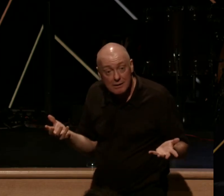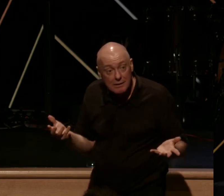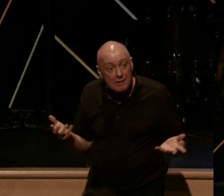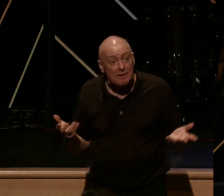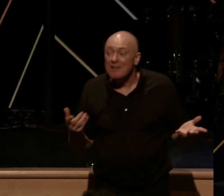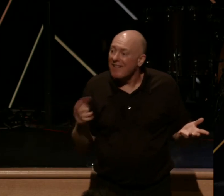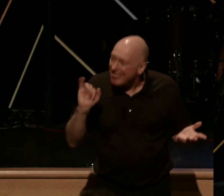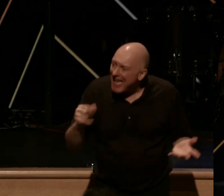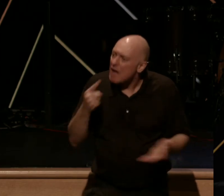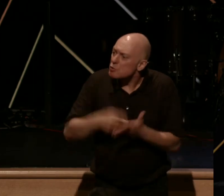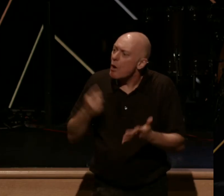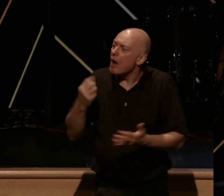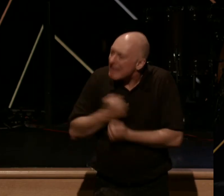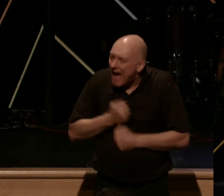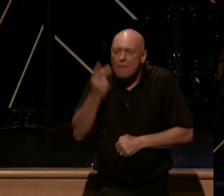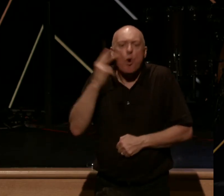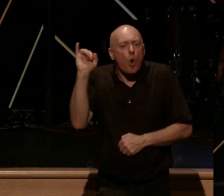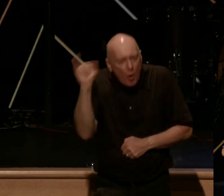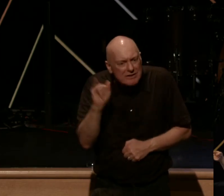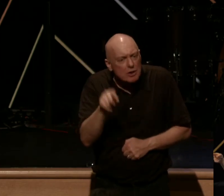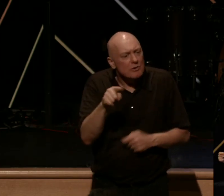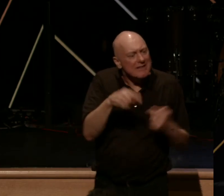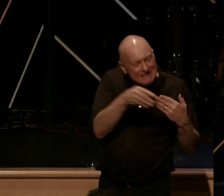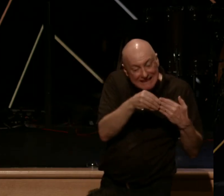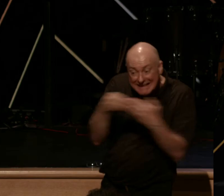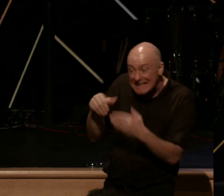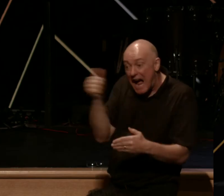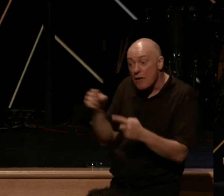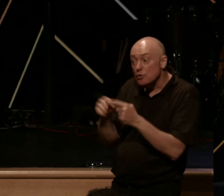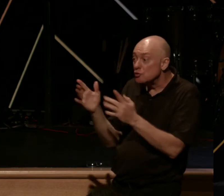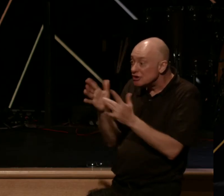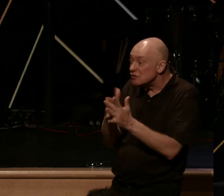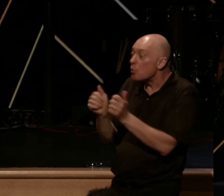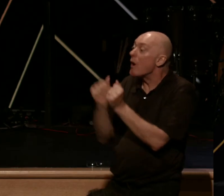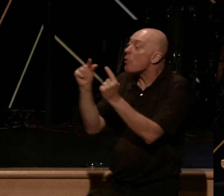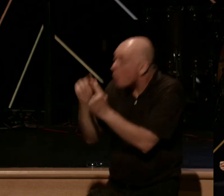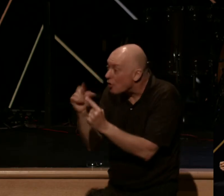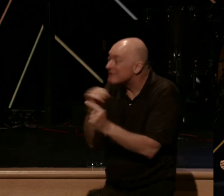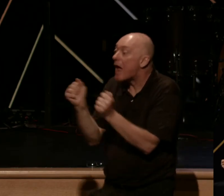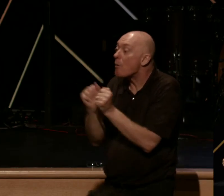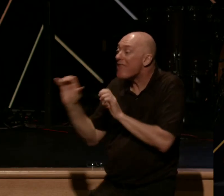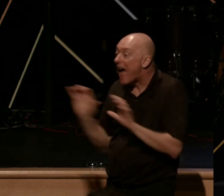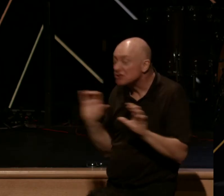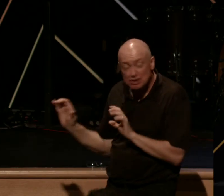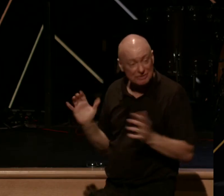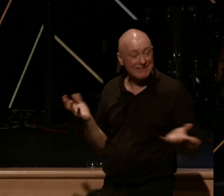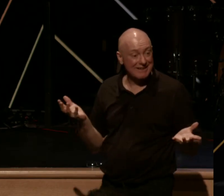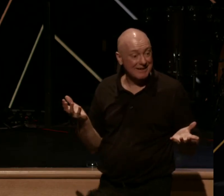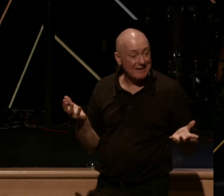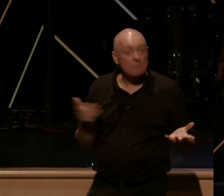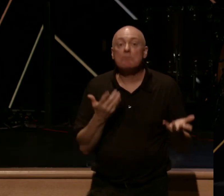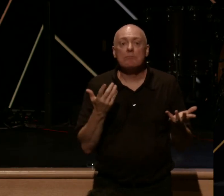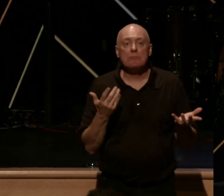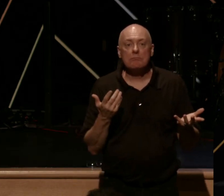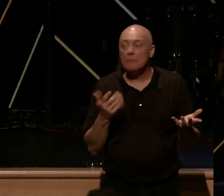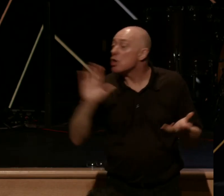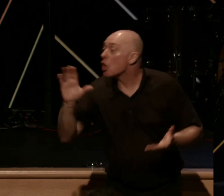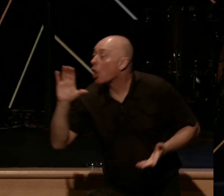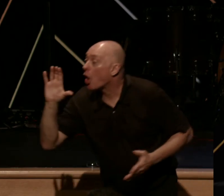what love looks like. Pointing others to Jesus Christ with our words and with our actions. How about your coworkers or your